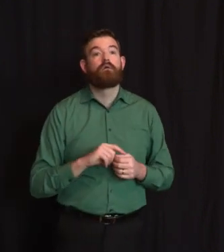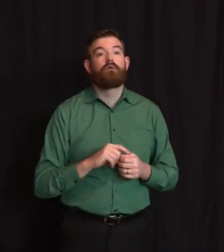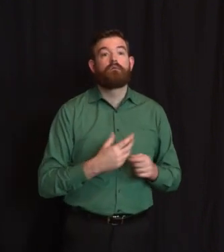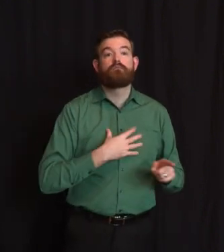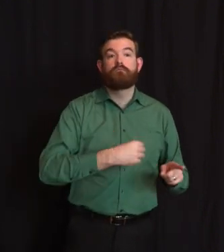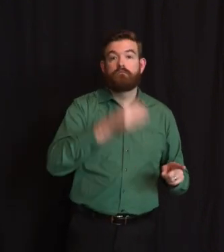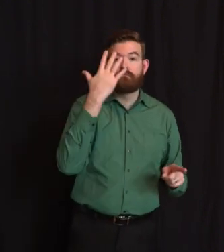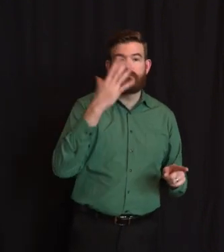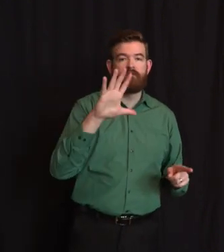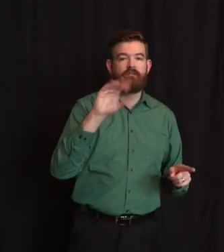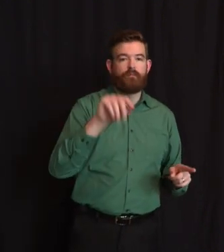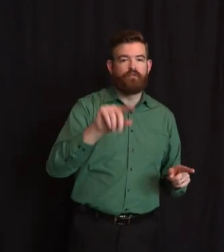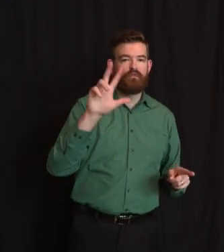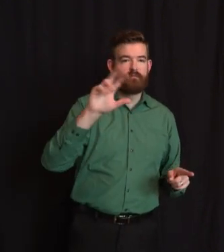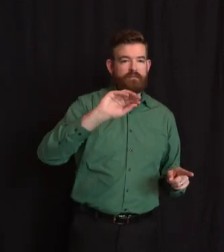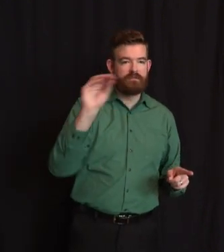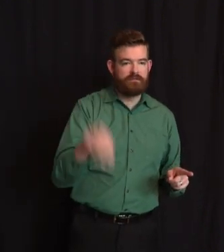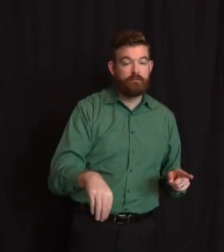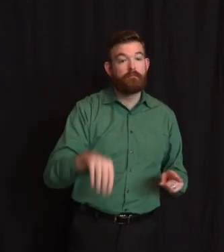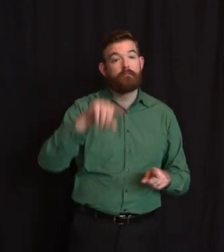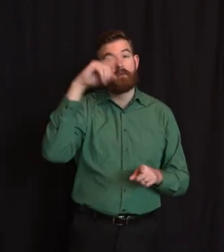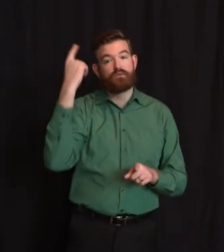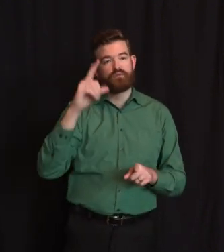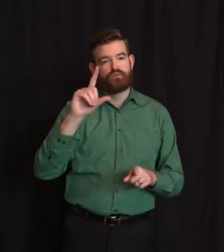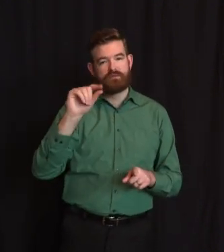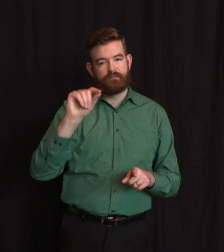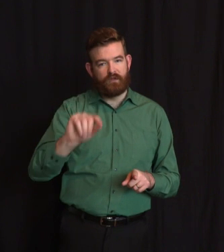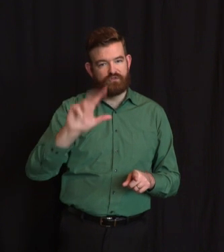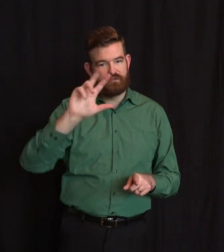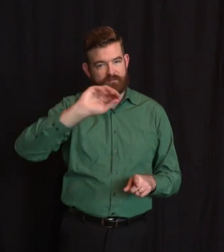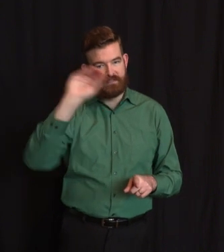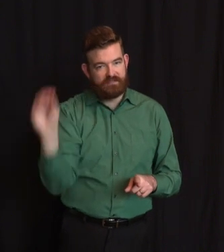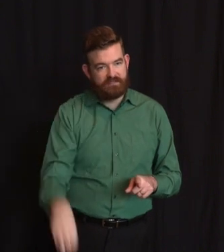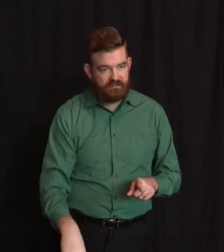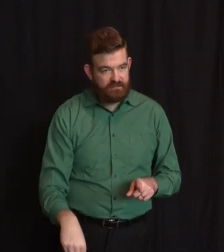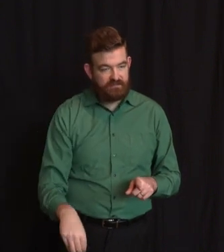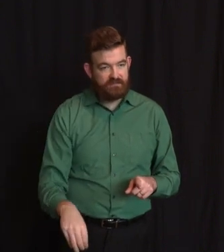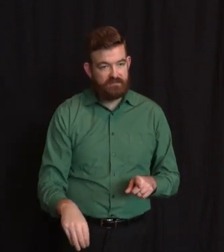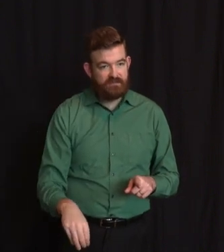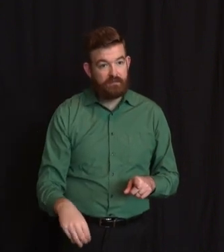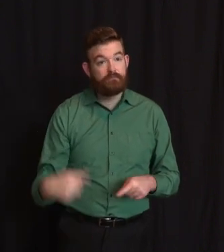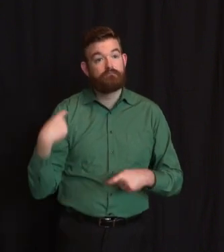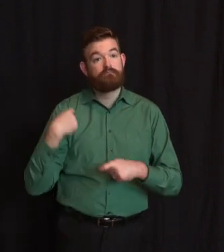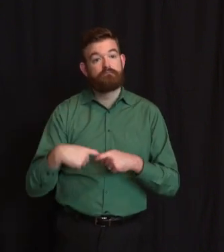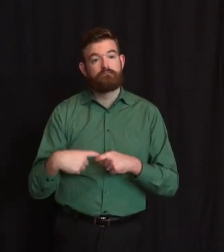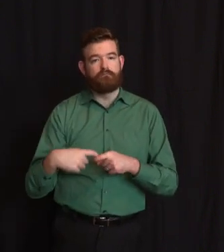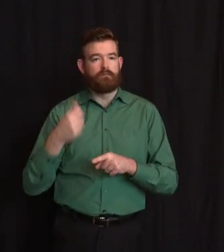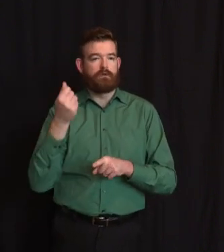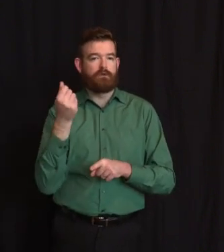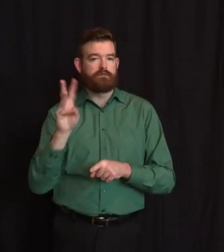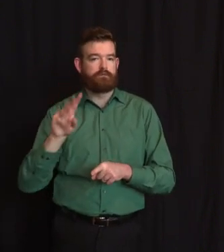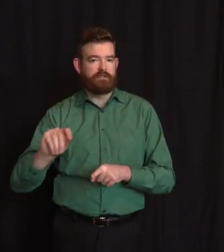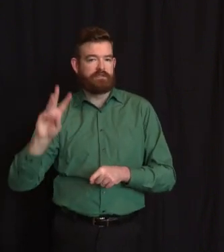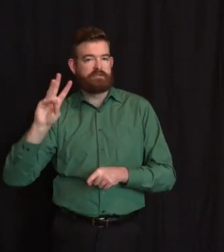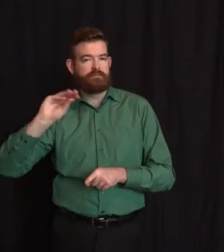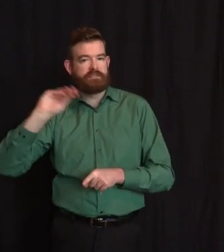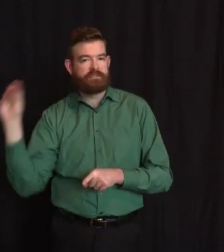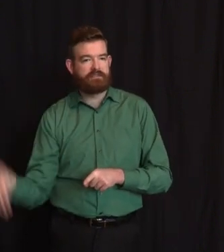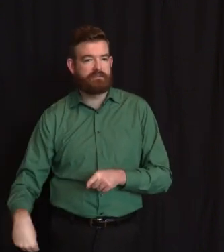black, 16.6% Hispanic, 5.4% Asian, non-Hispanic, and 5